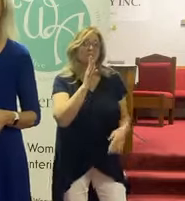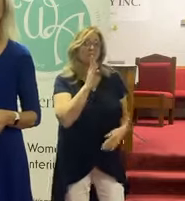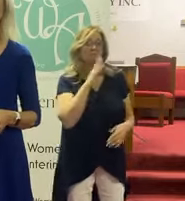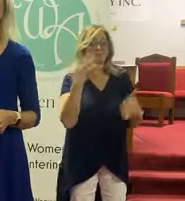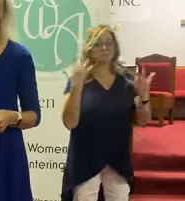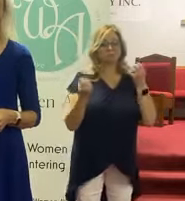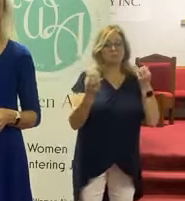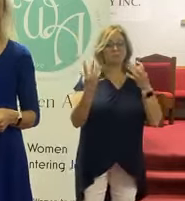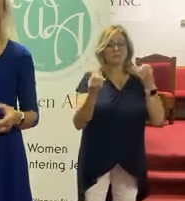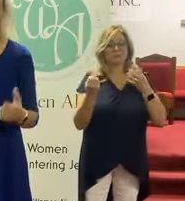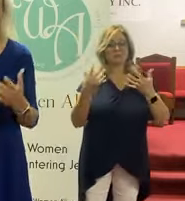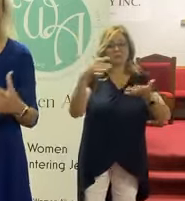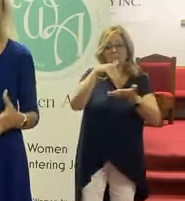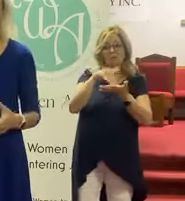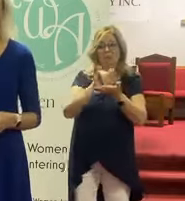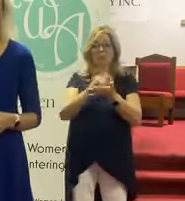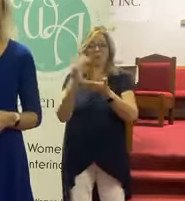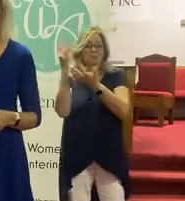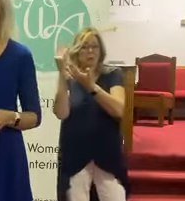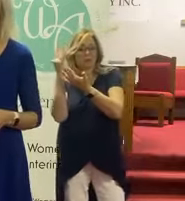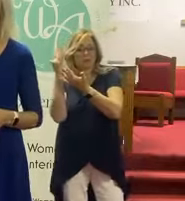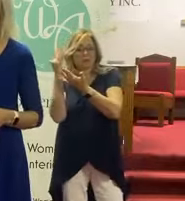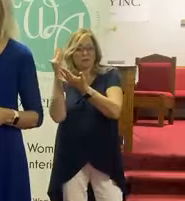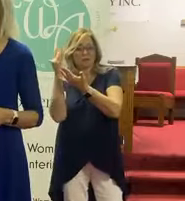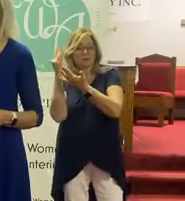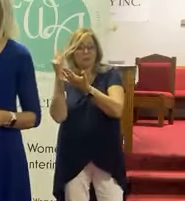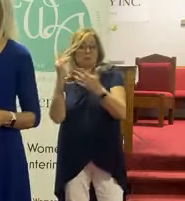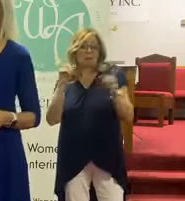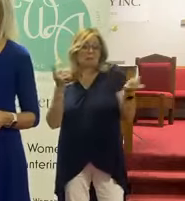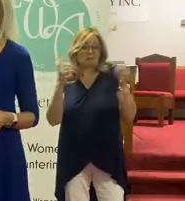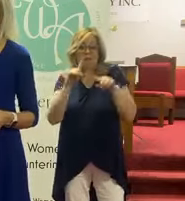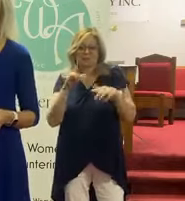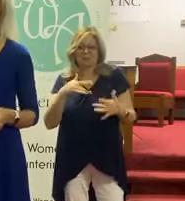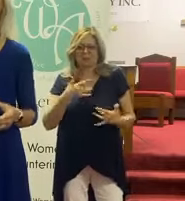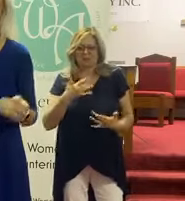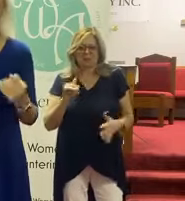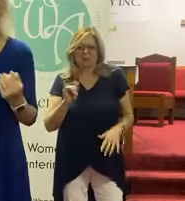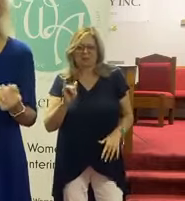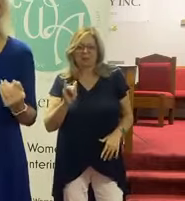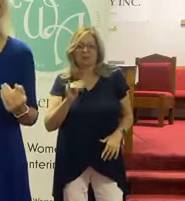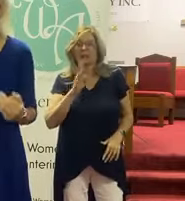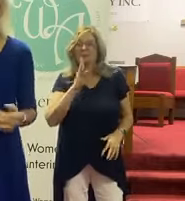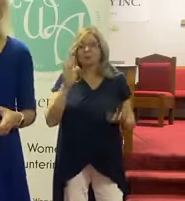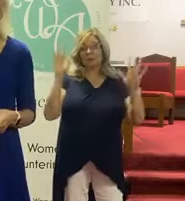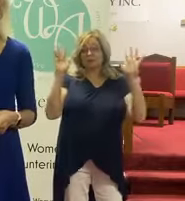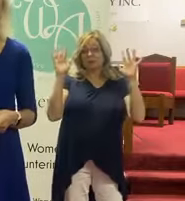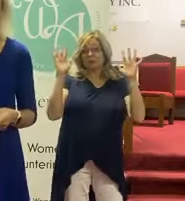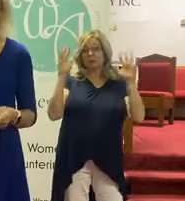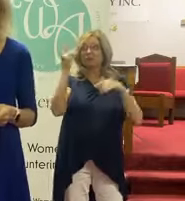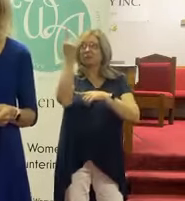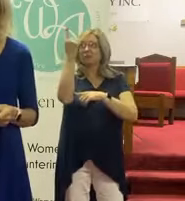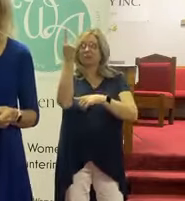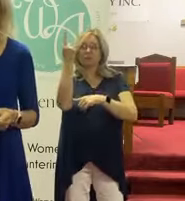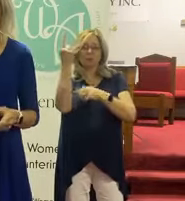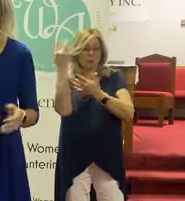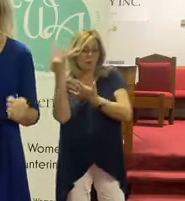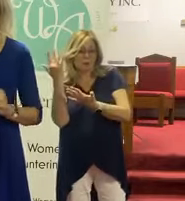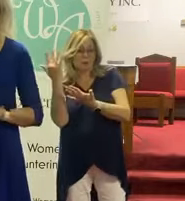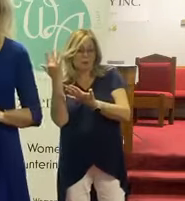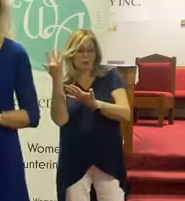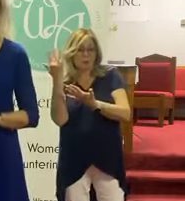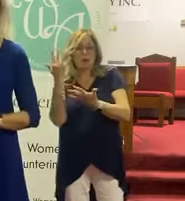about being in the middle of that waiting period and what that looks like. We've talked about praising Him as we wait.